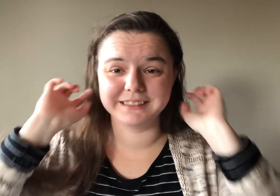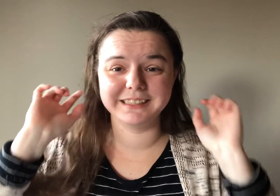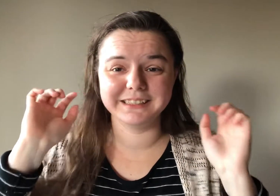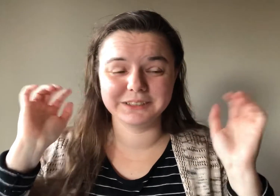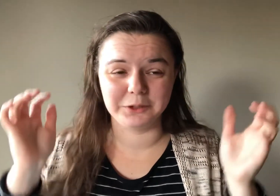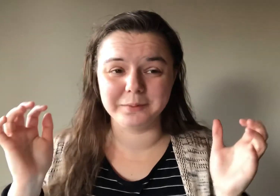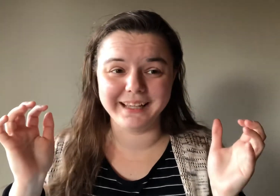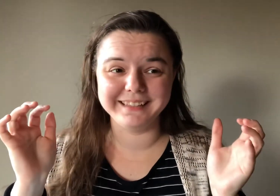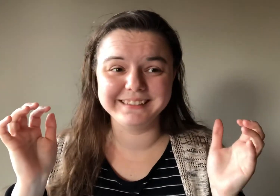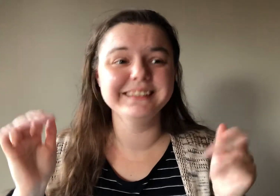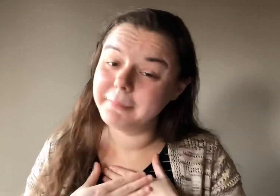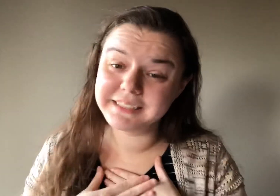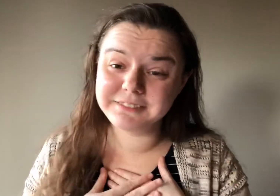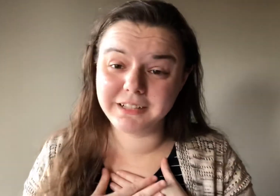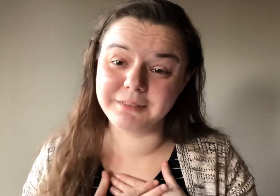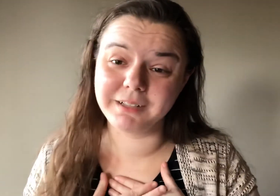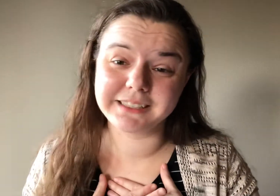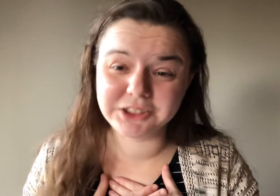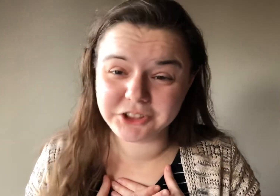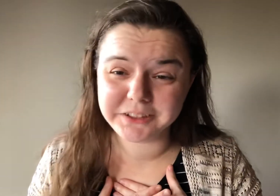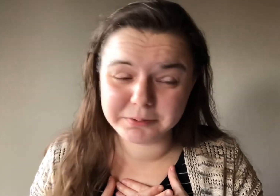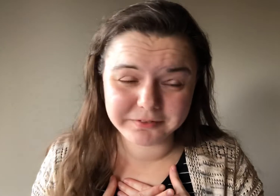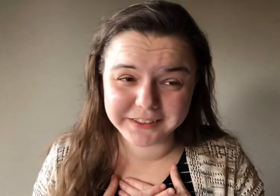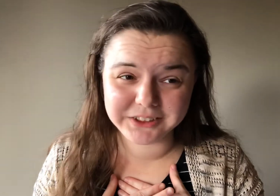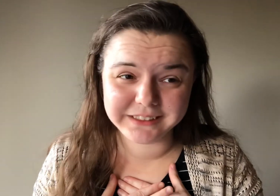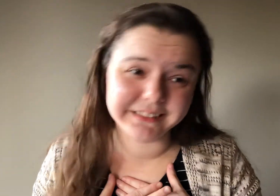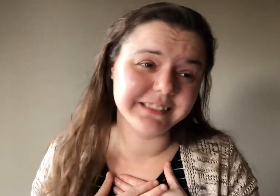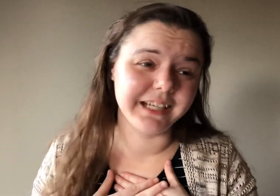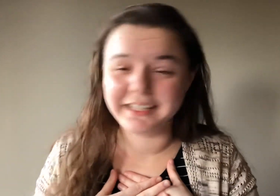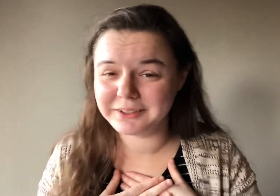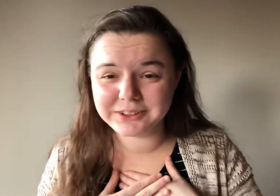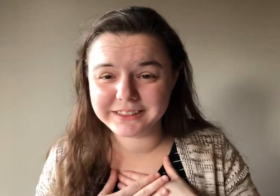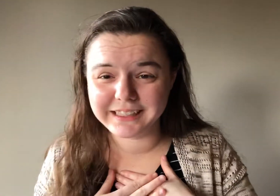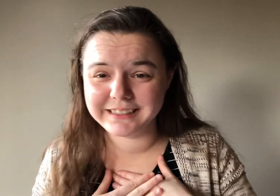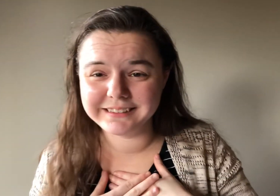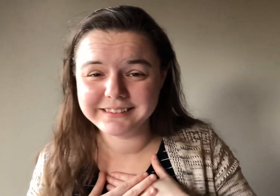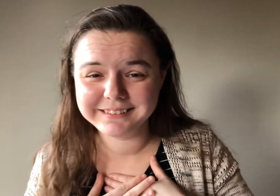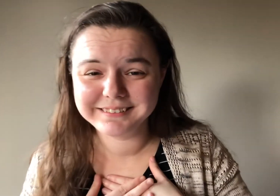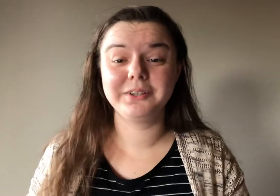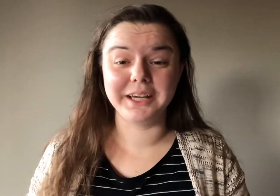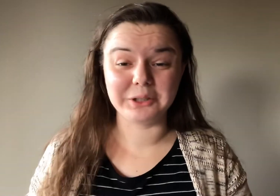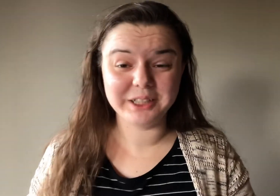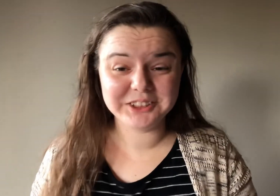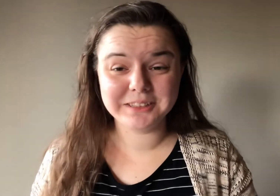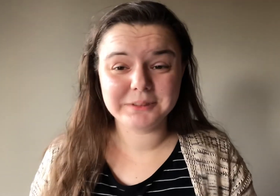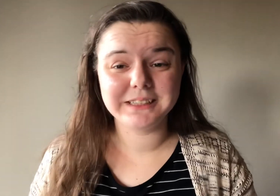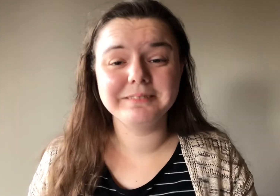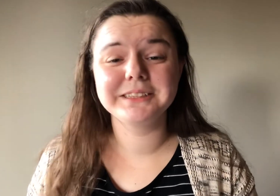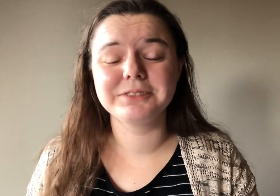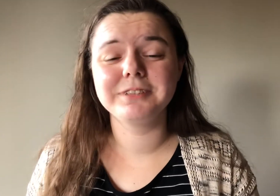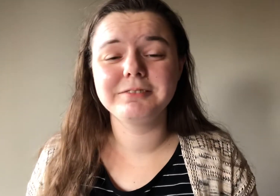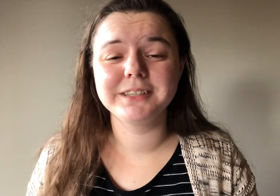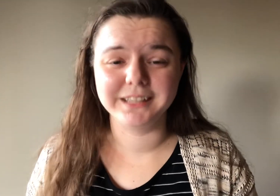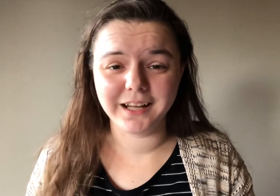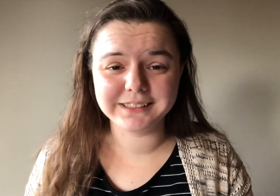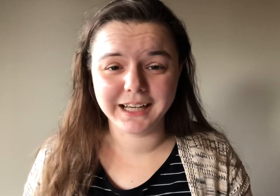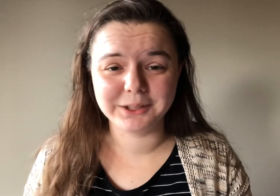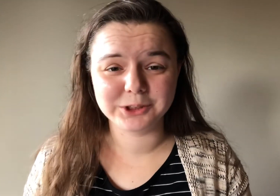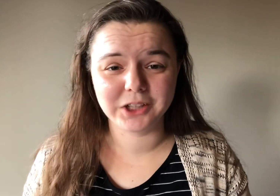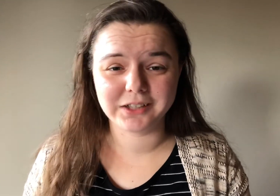he gets so bad. But it's fine. Rocky's just a perfectionist. I understand. Okay. Question number seven is your favorite non-title track